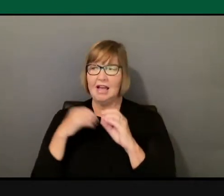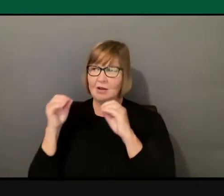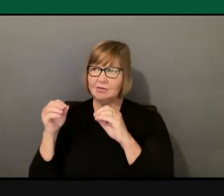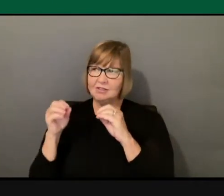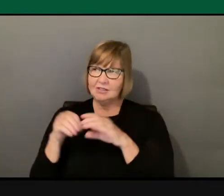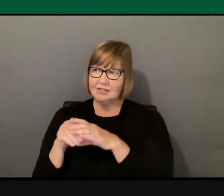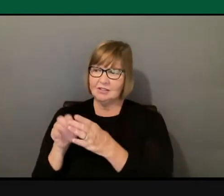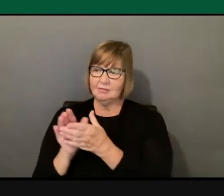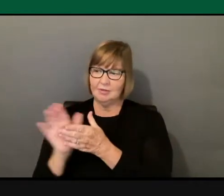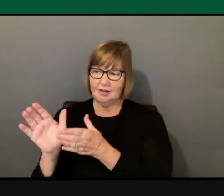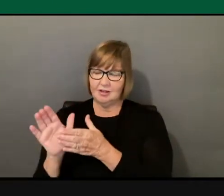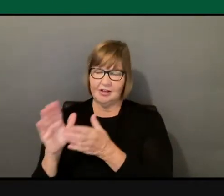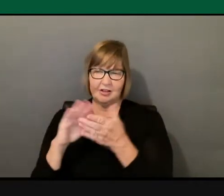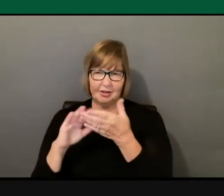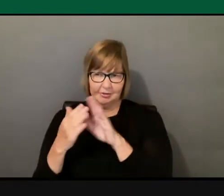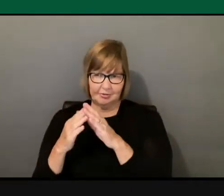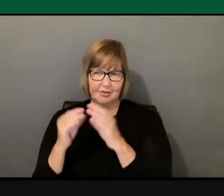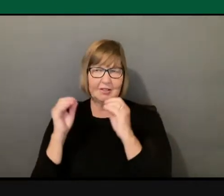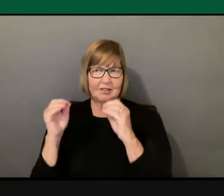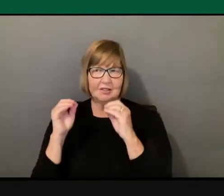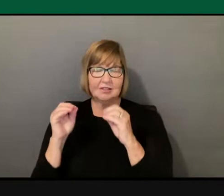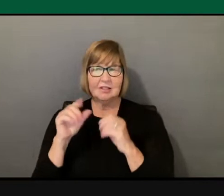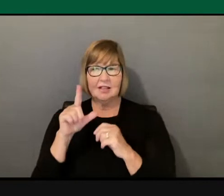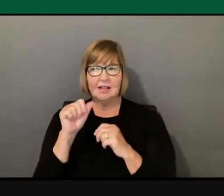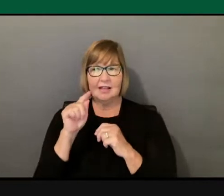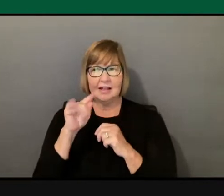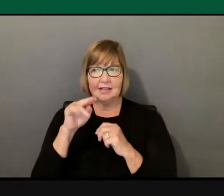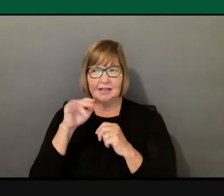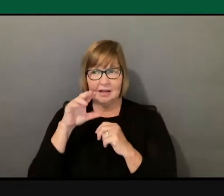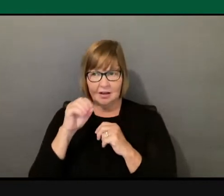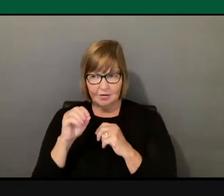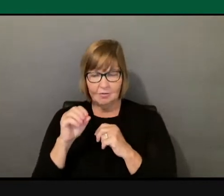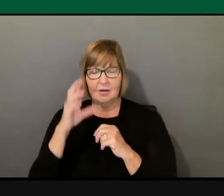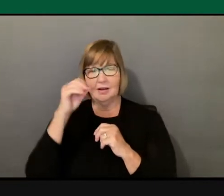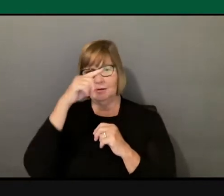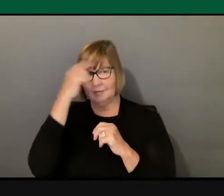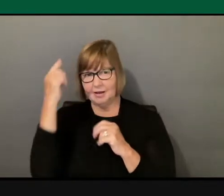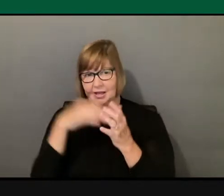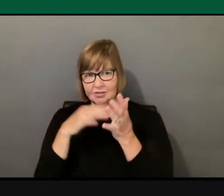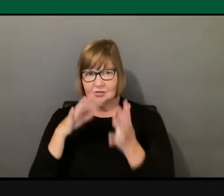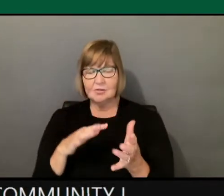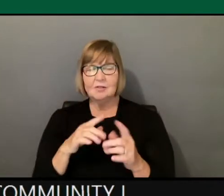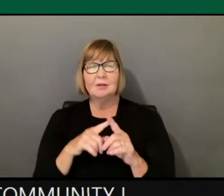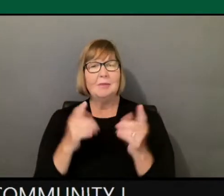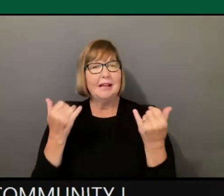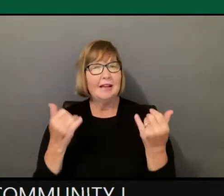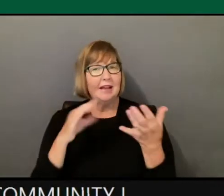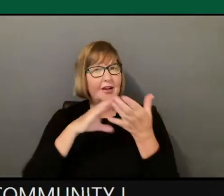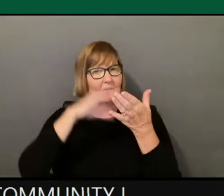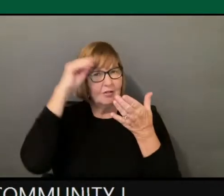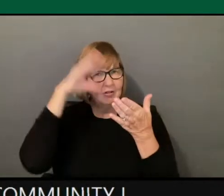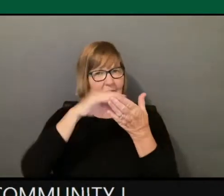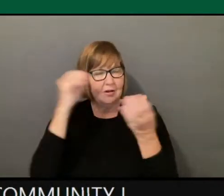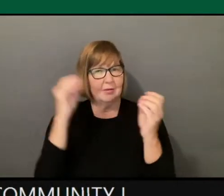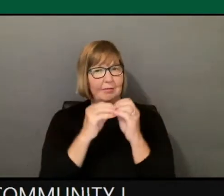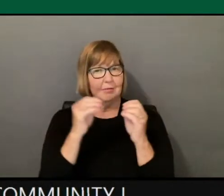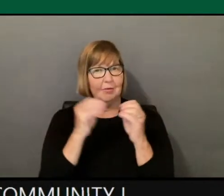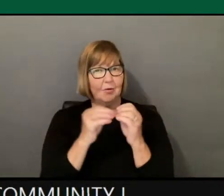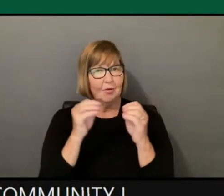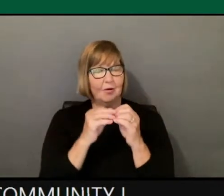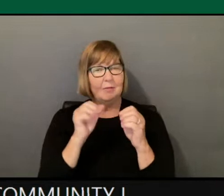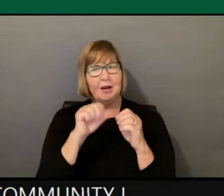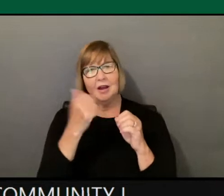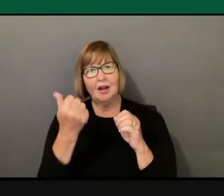I mostly taught Latino and black students, right? But now I get to learn more about students' other ethnic groups.